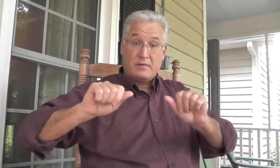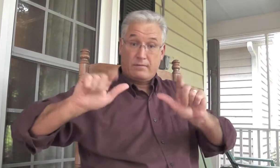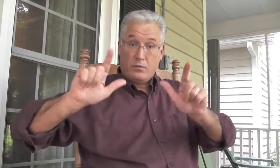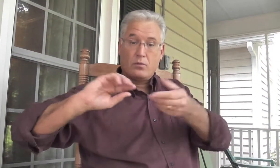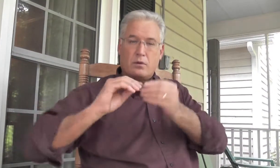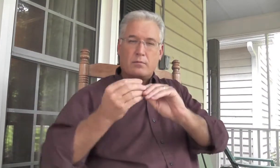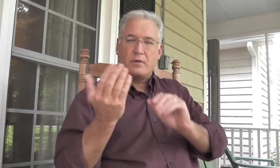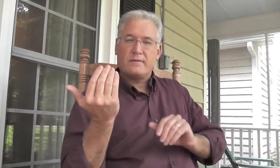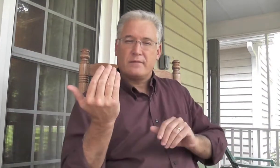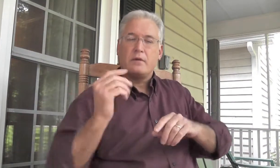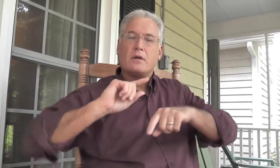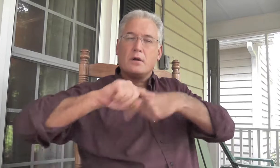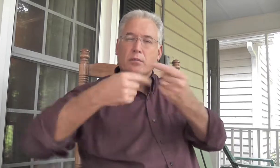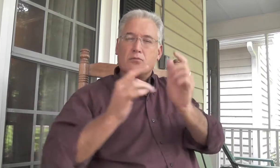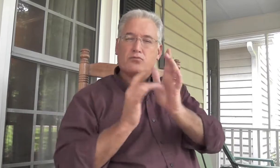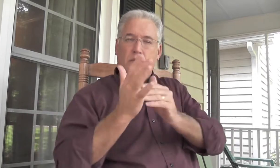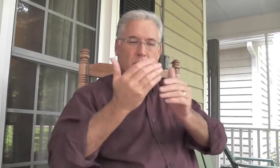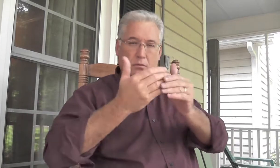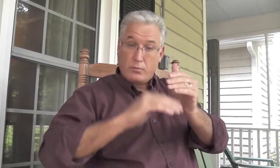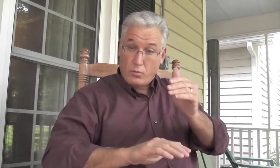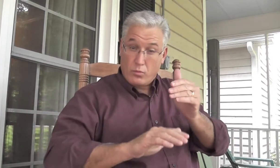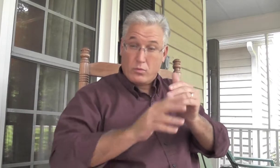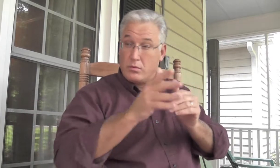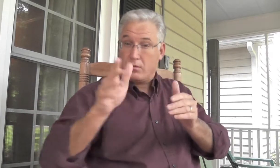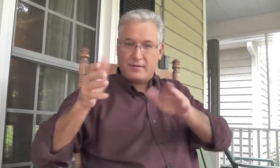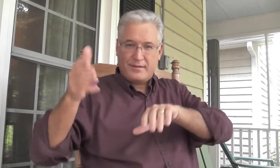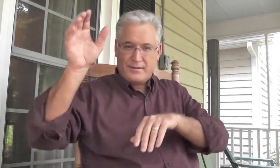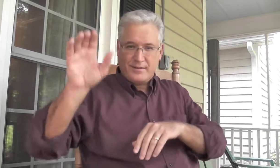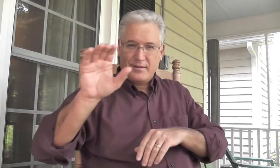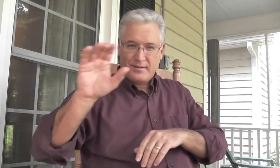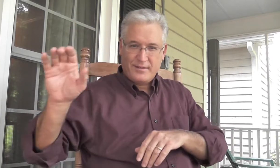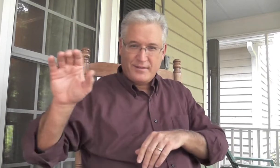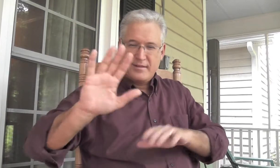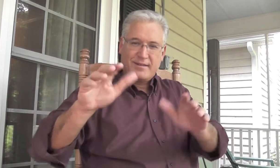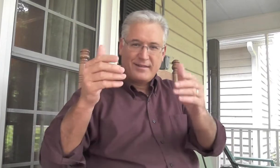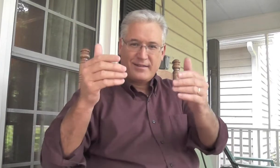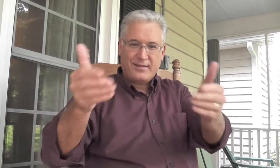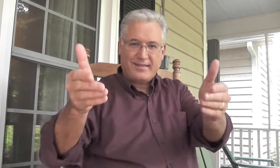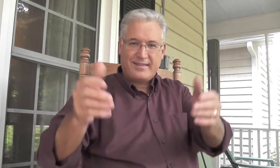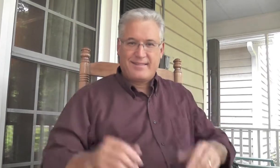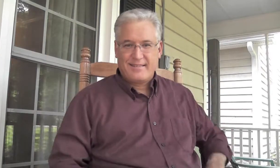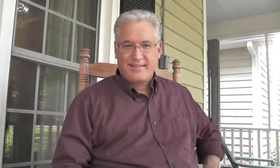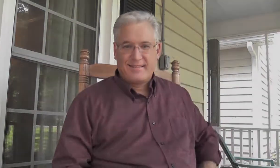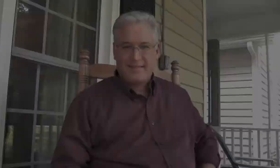Hey, this is vlog number 15 about Jesus' birth through His death on the cross. Let's get started.